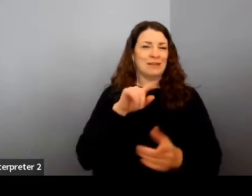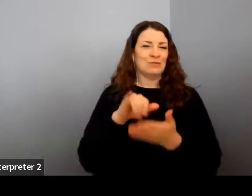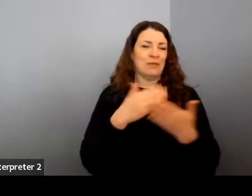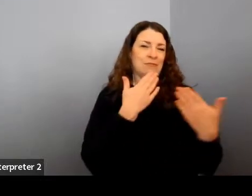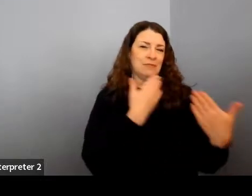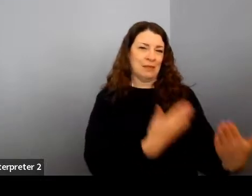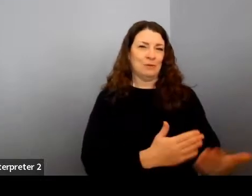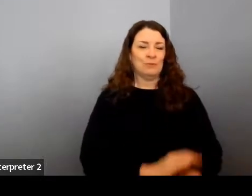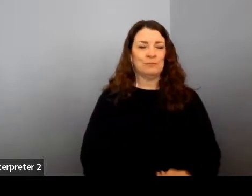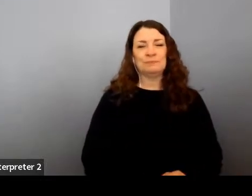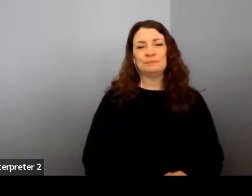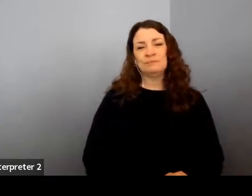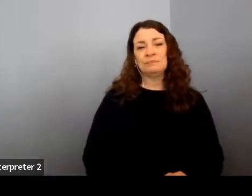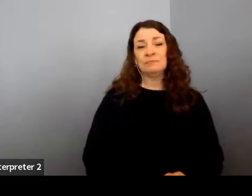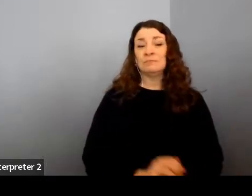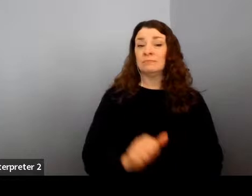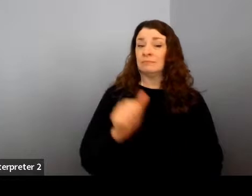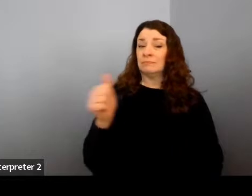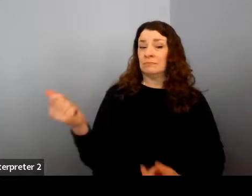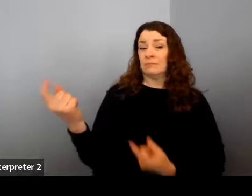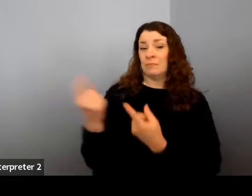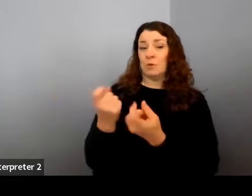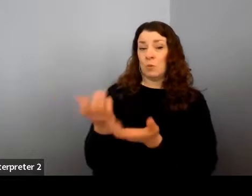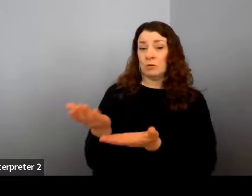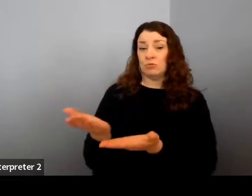thank you. All right. Any other questions?